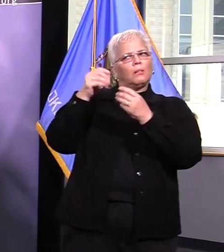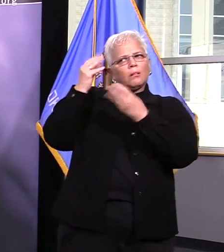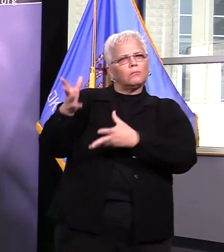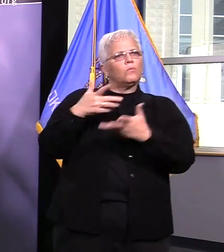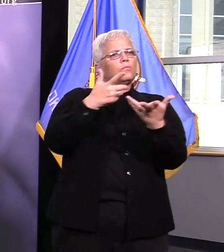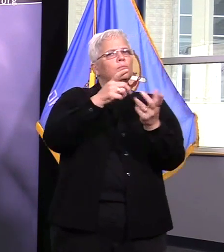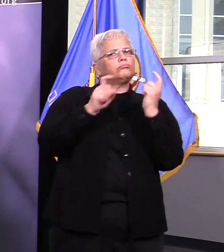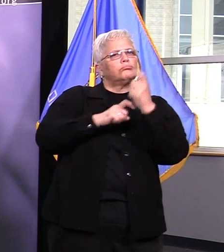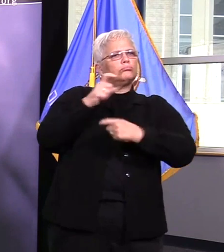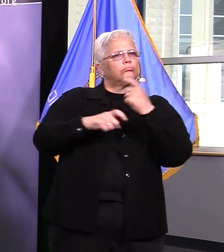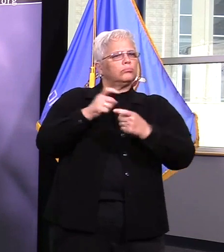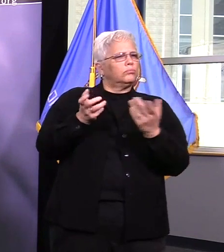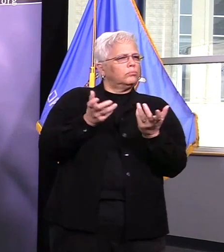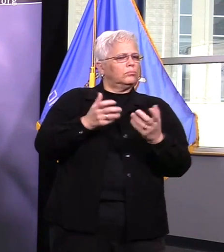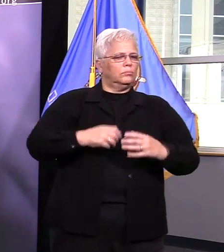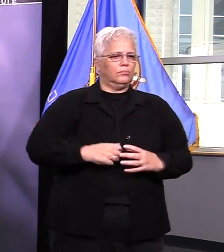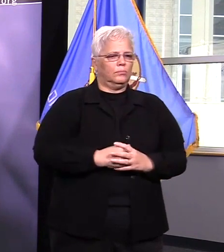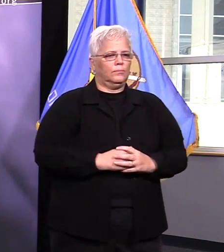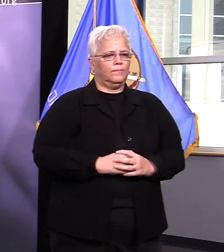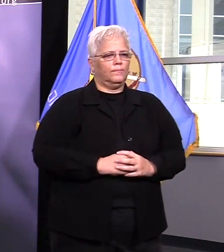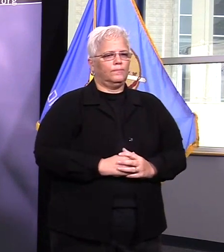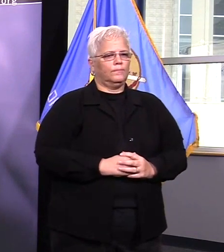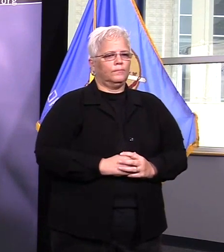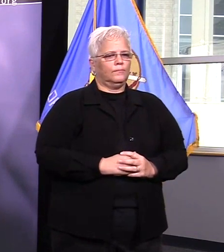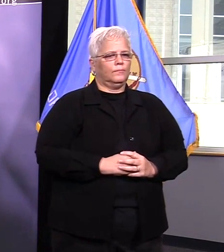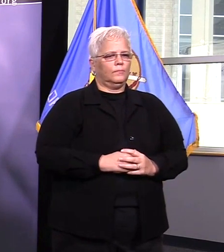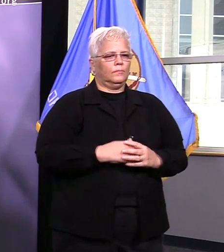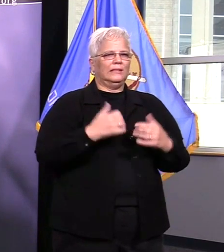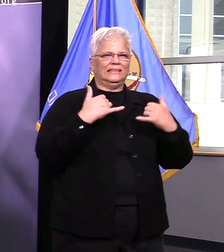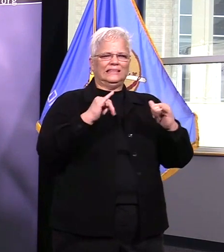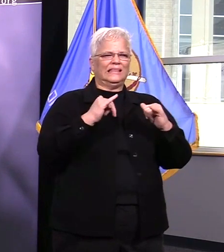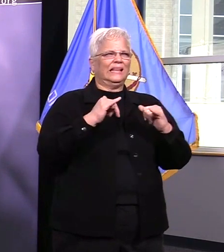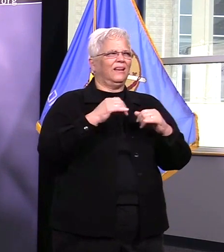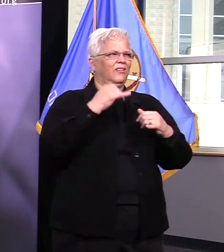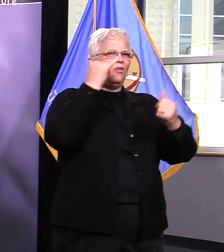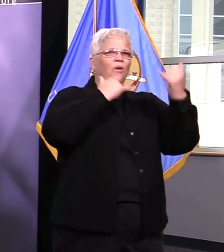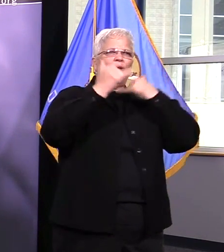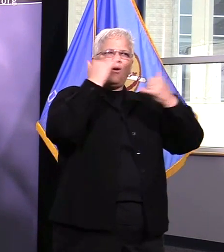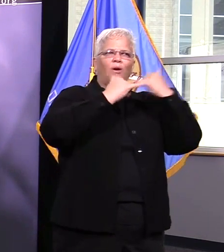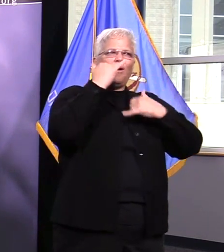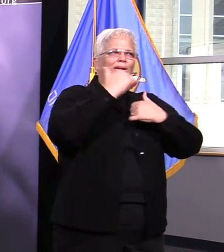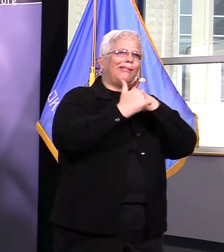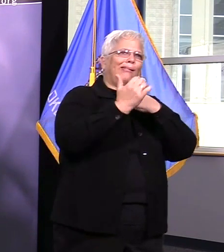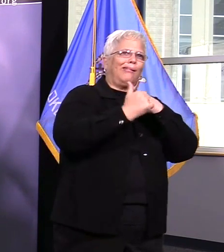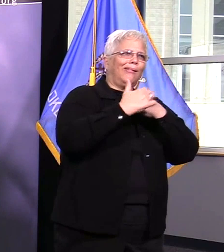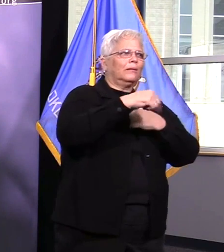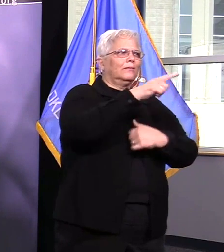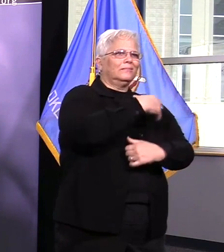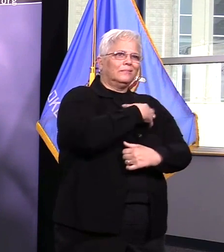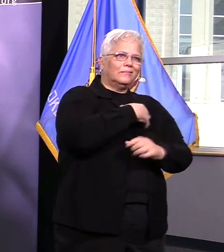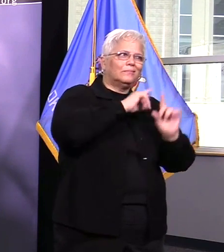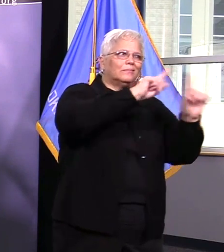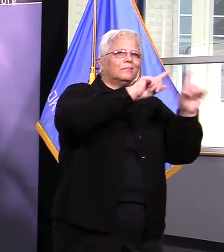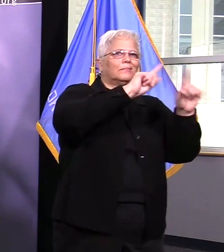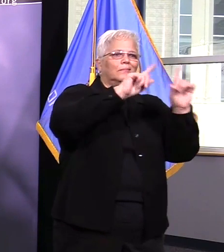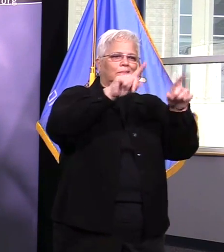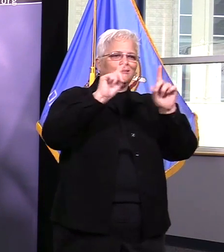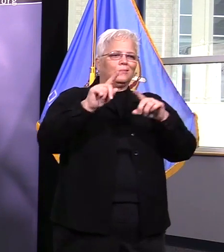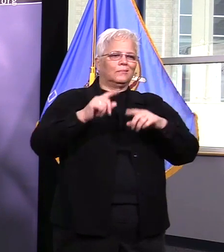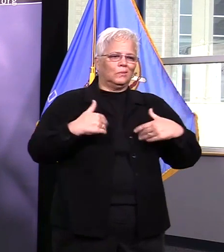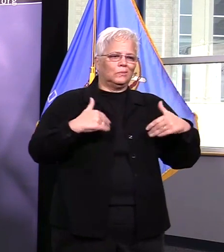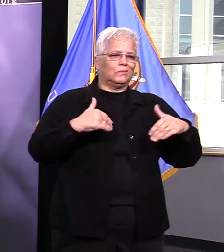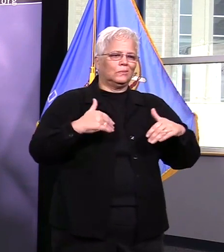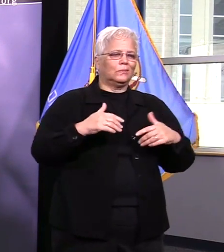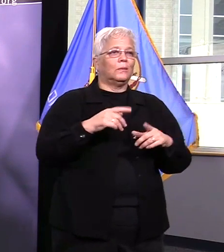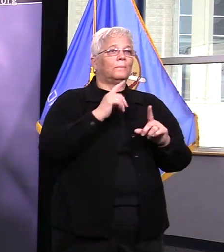-emergency calls coming in and we continue to do our service with that we're asking that if there is a